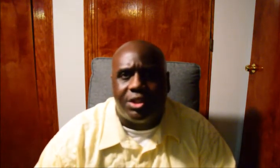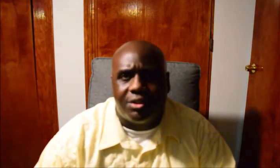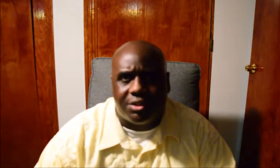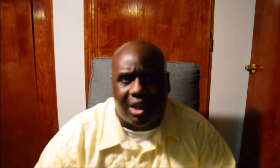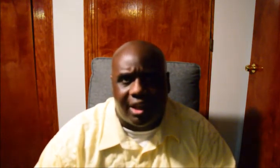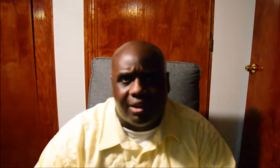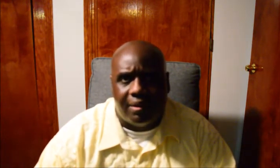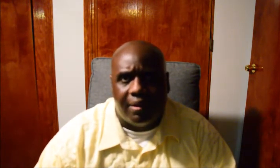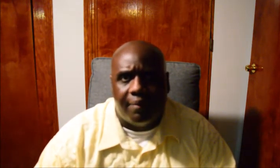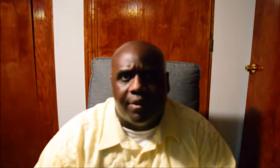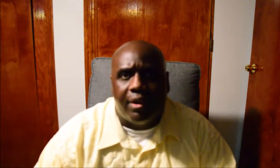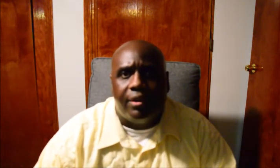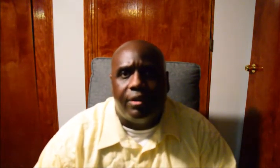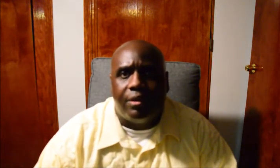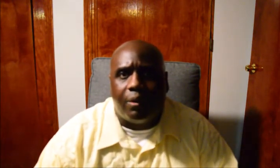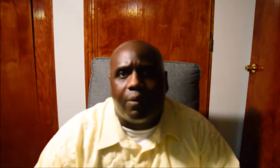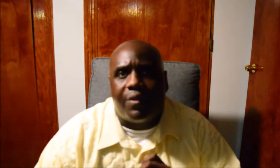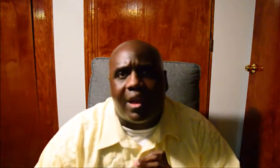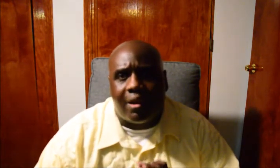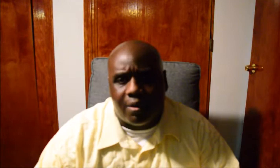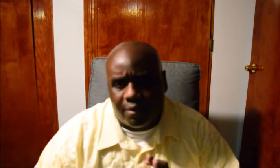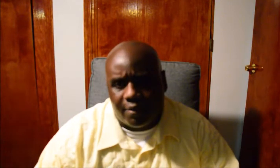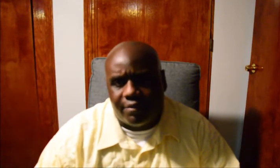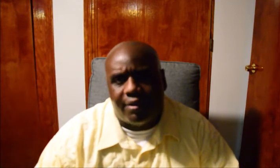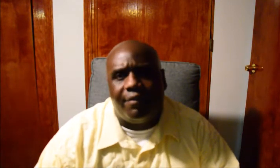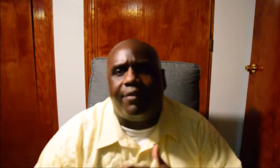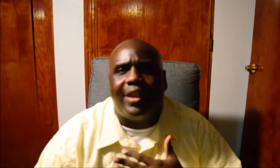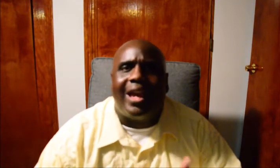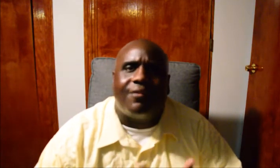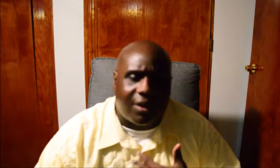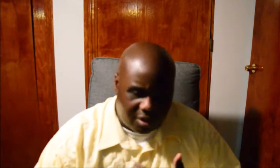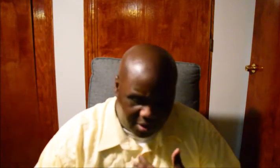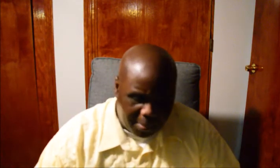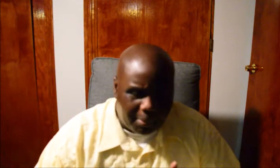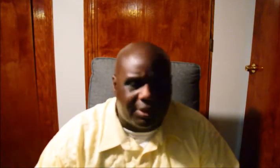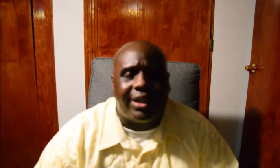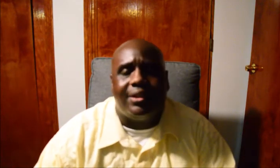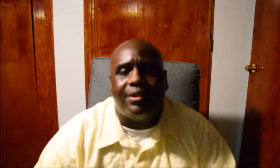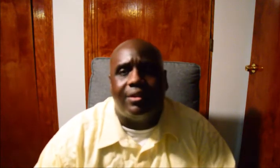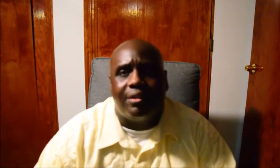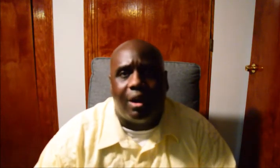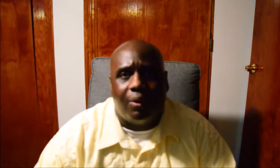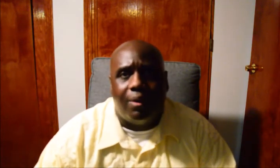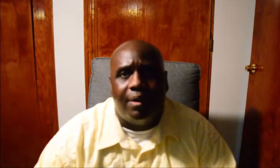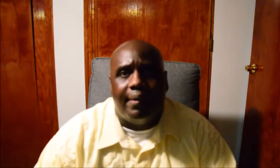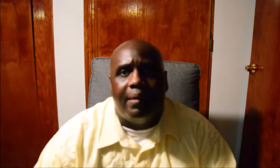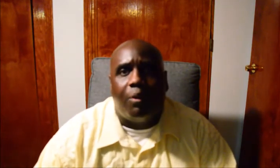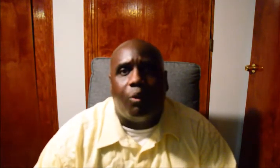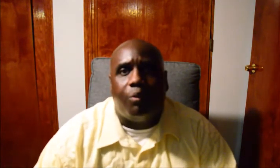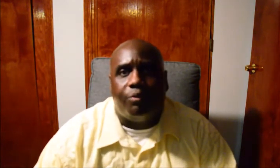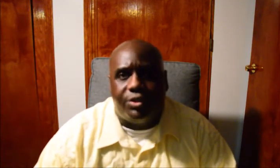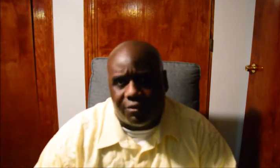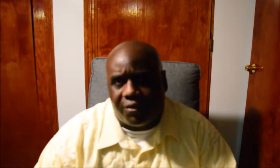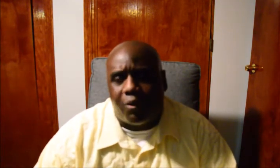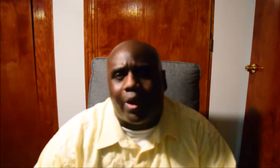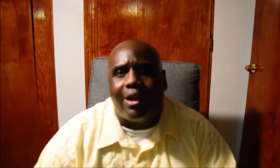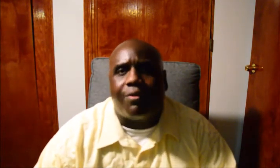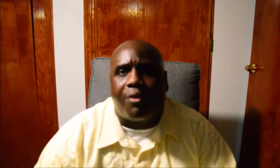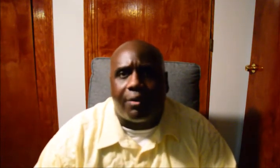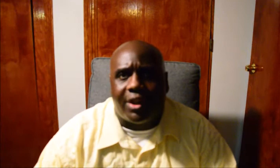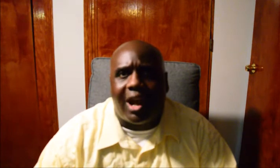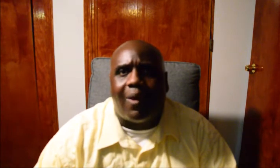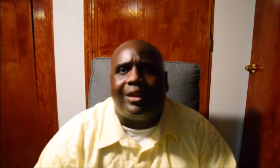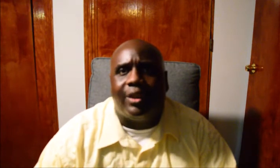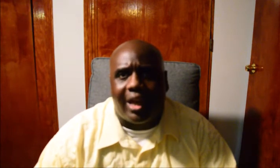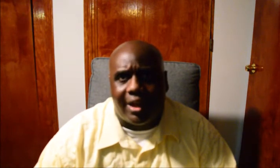politicians say, you know, they're, they have a complete, you know, different weight